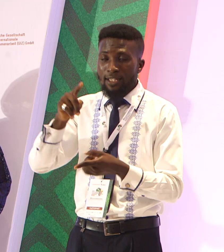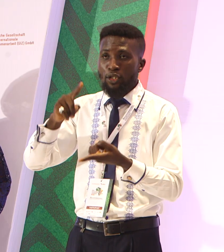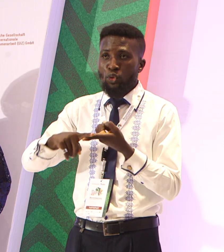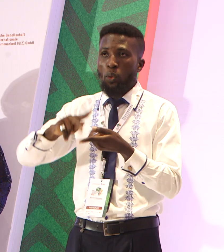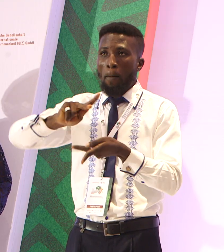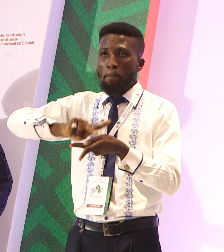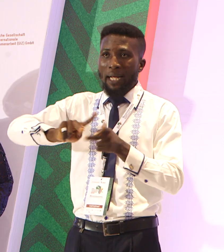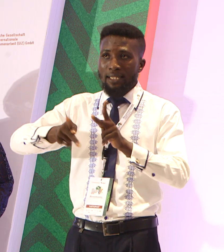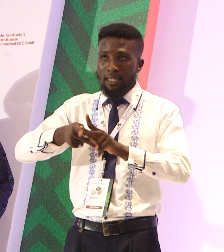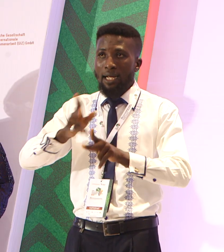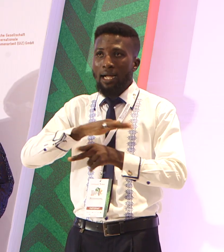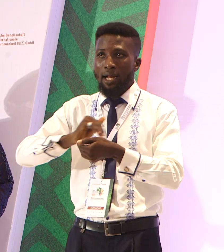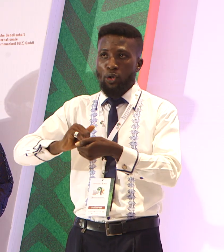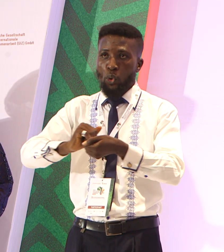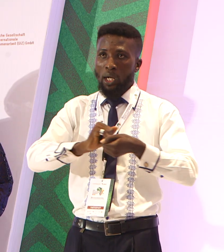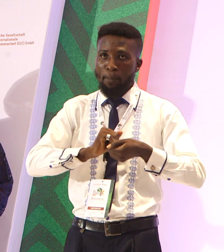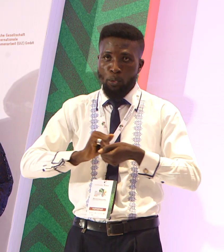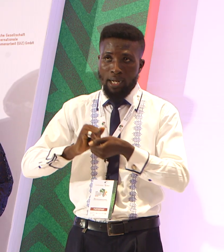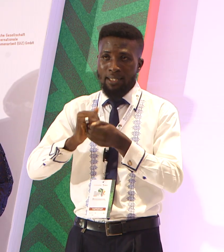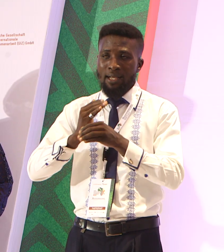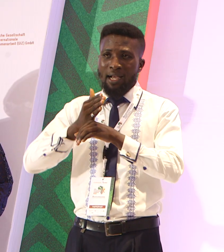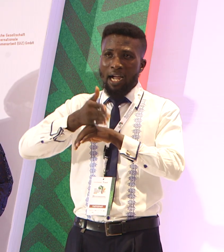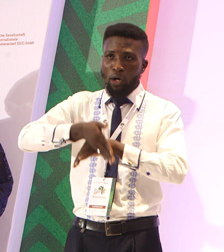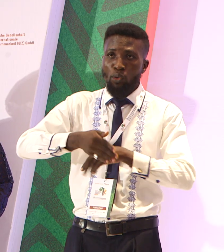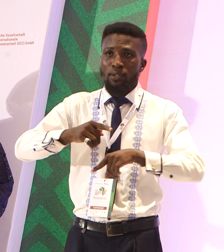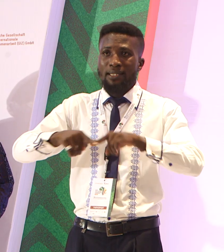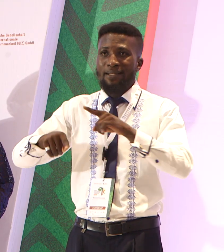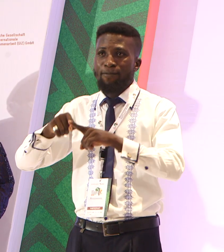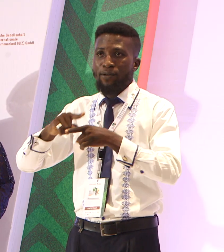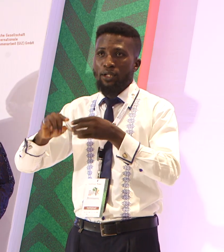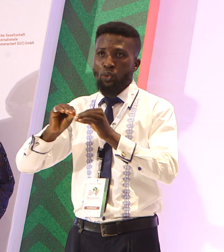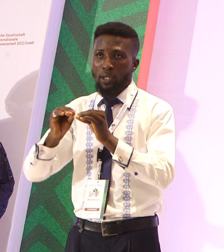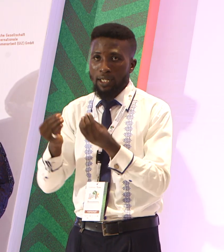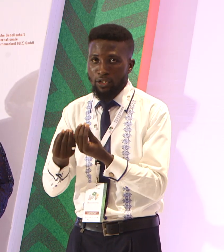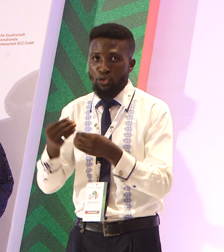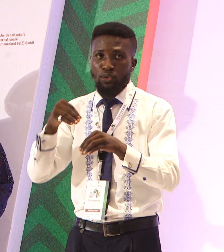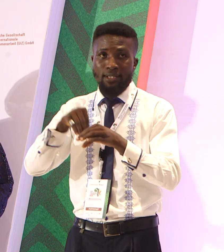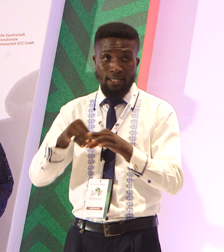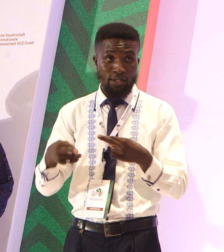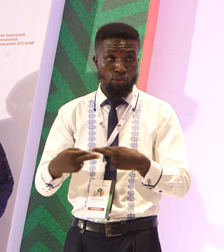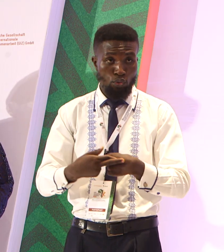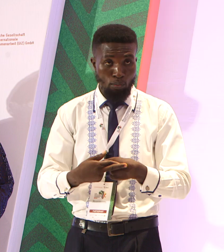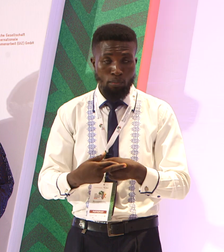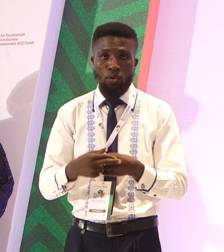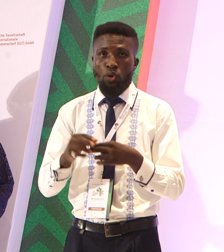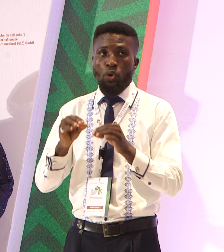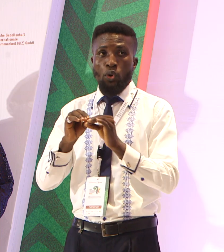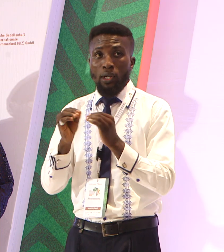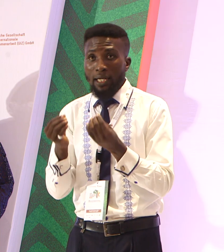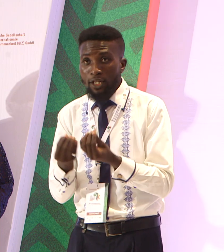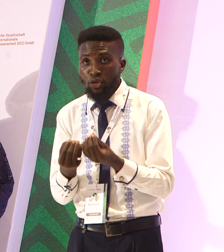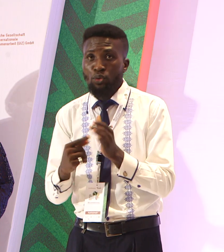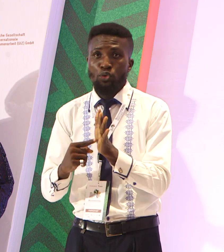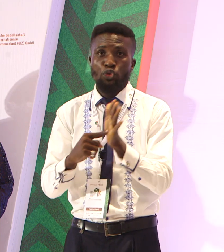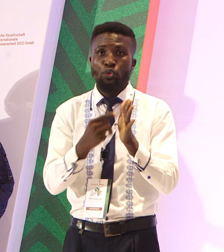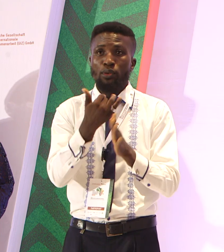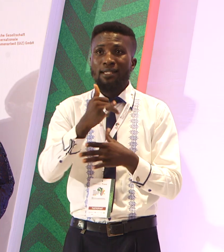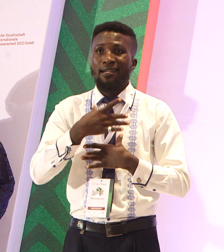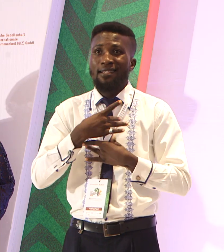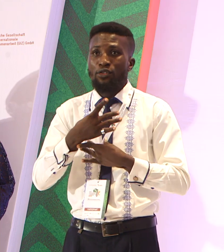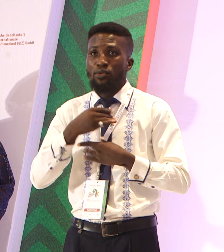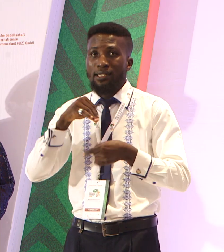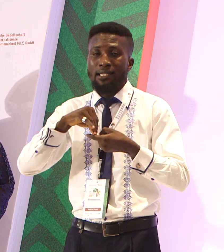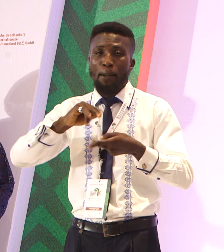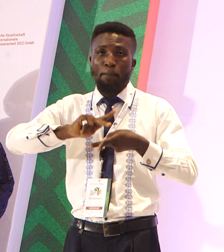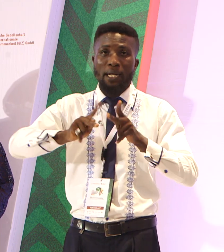and collaborate across different organizations in the room. Organizations showed their interest in